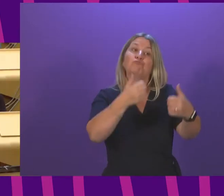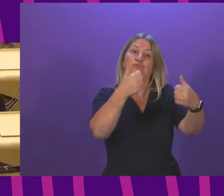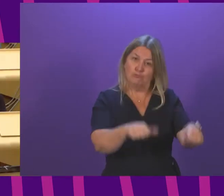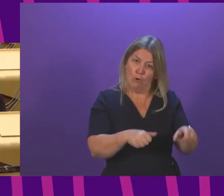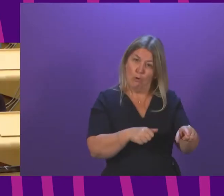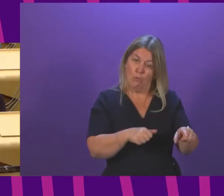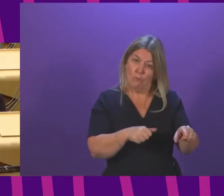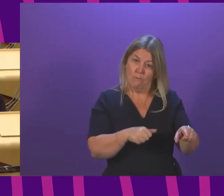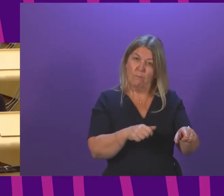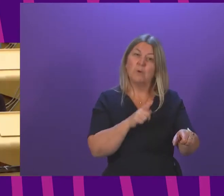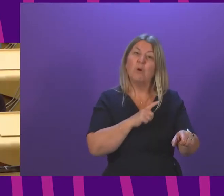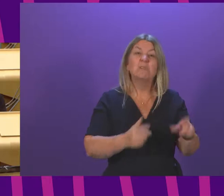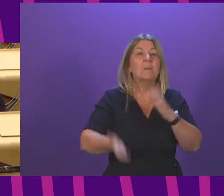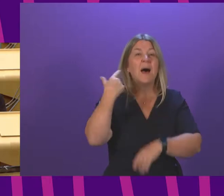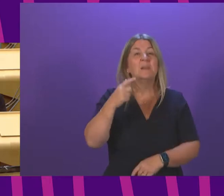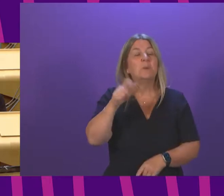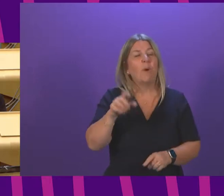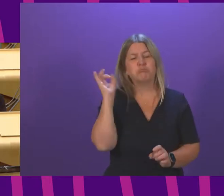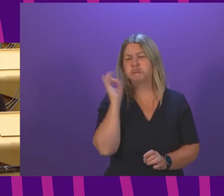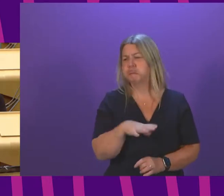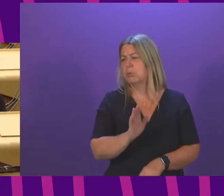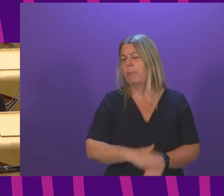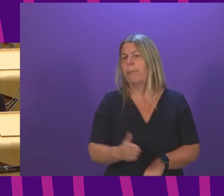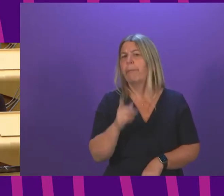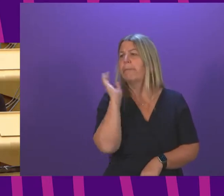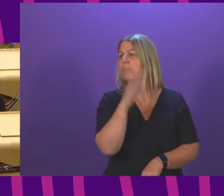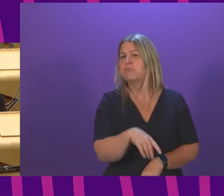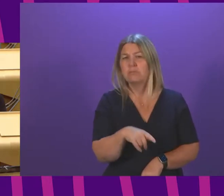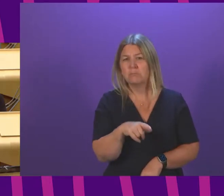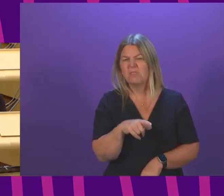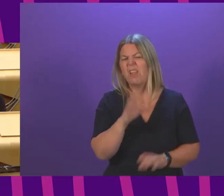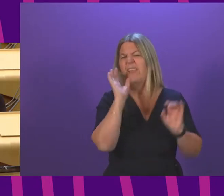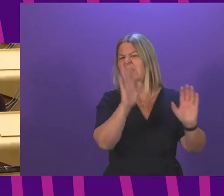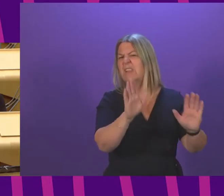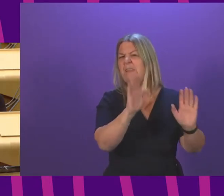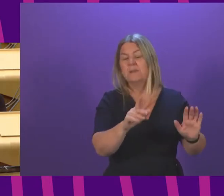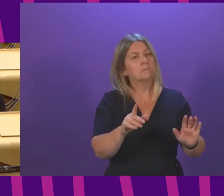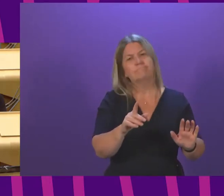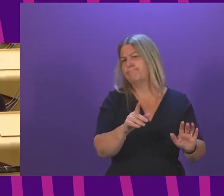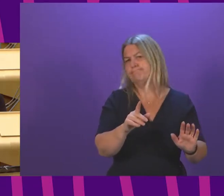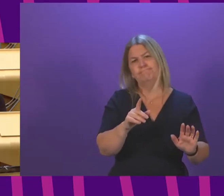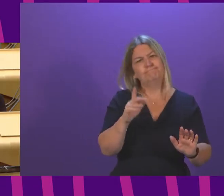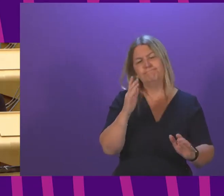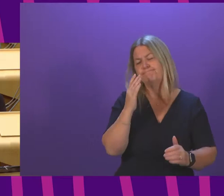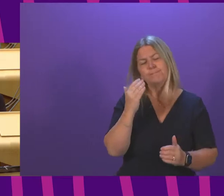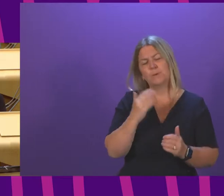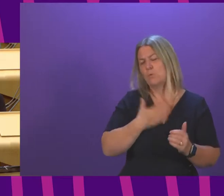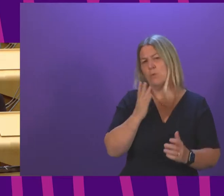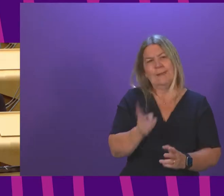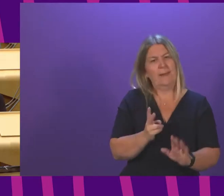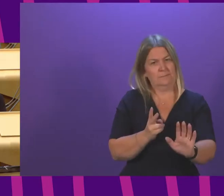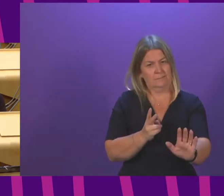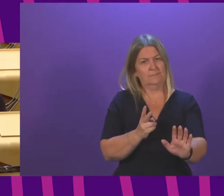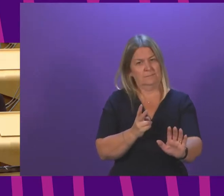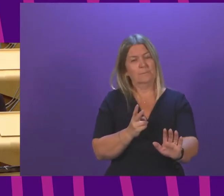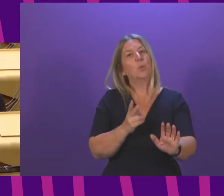And that's just one example of how we are trying to change the culture within government to ensure that the voices of individuals are listened to.